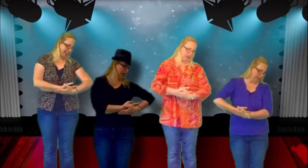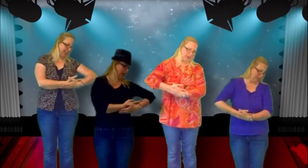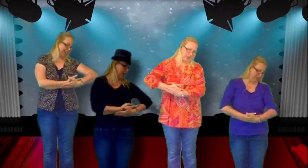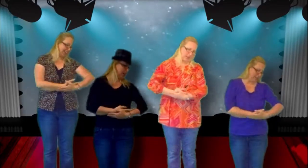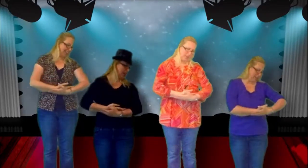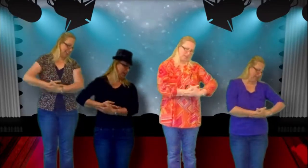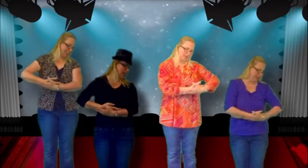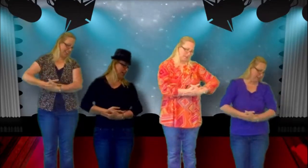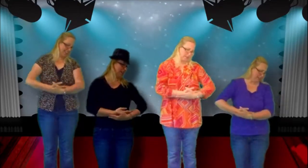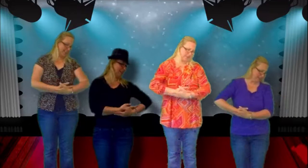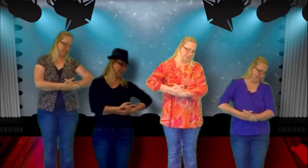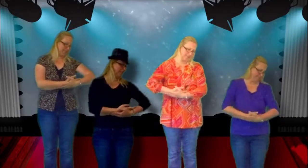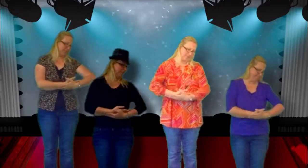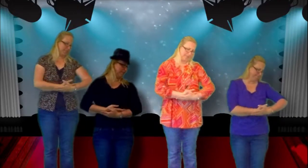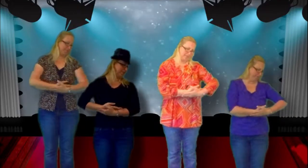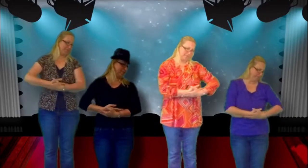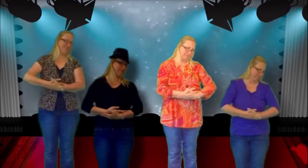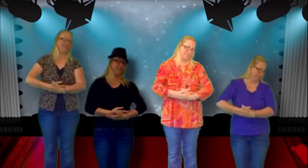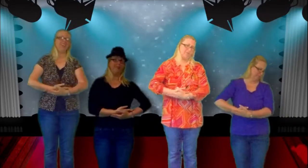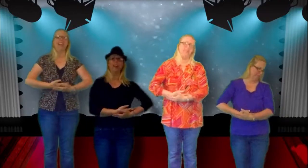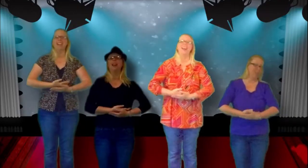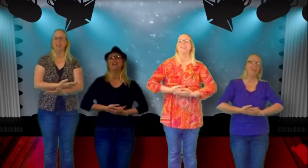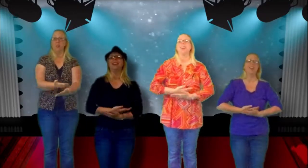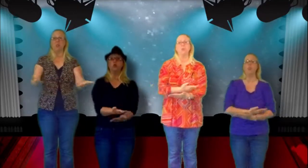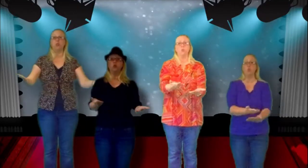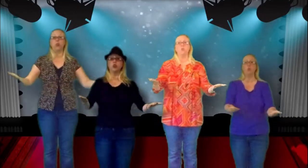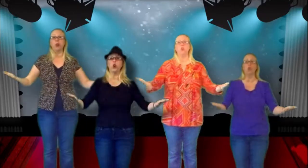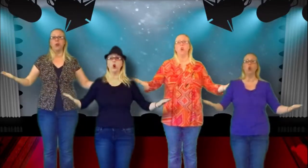to take a step